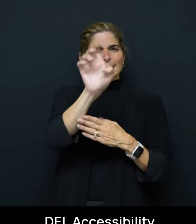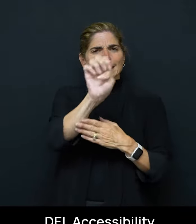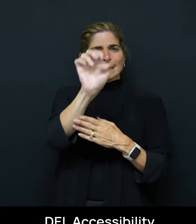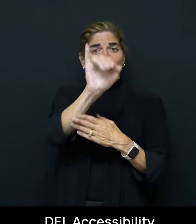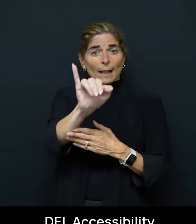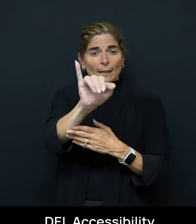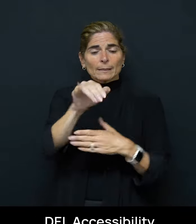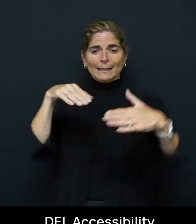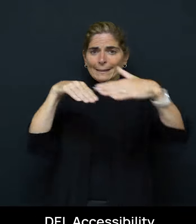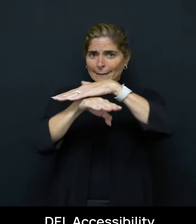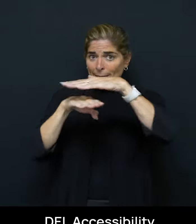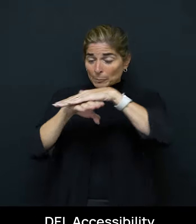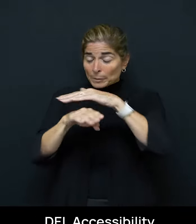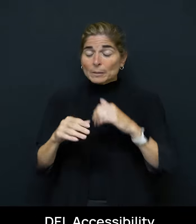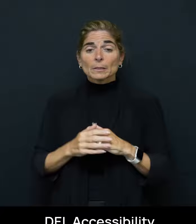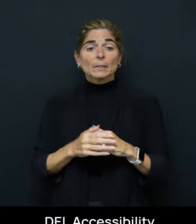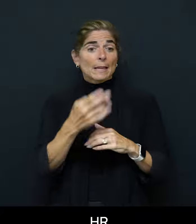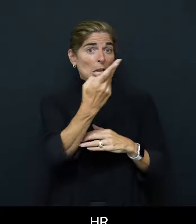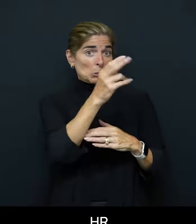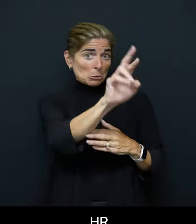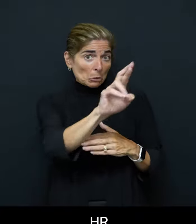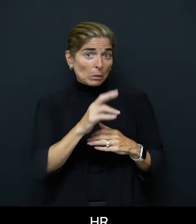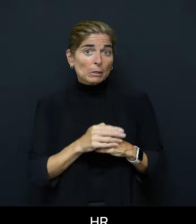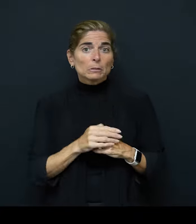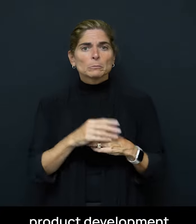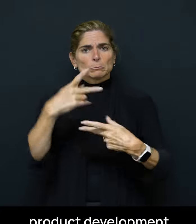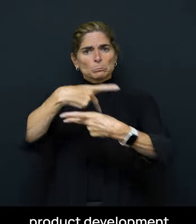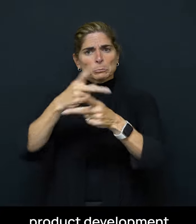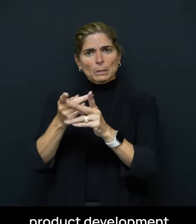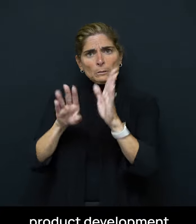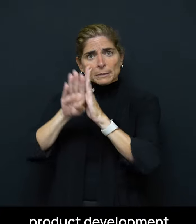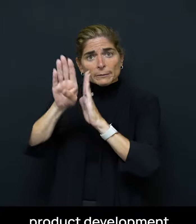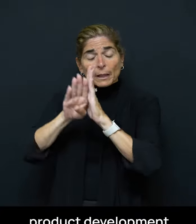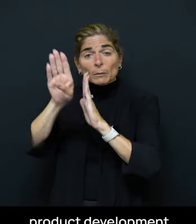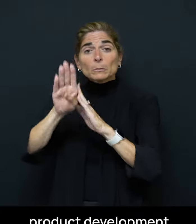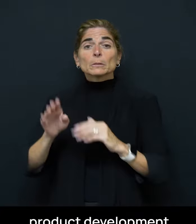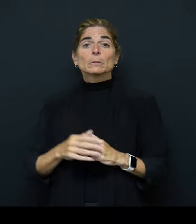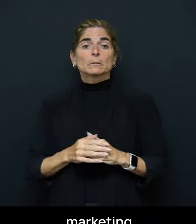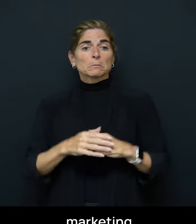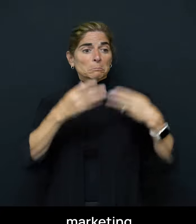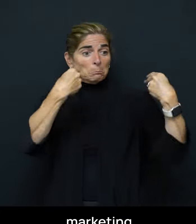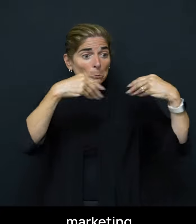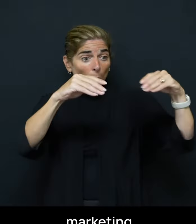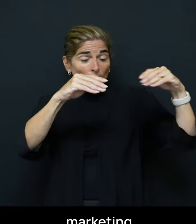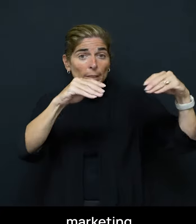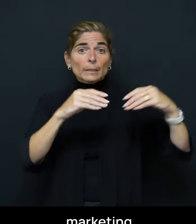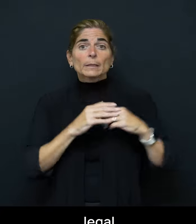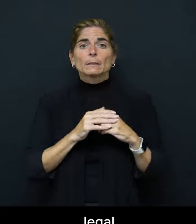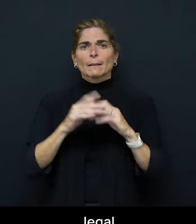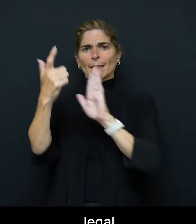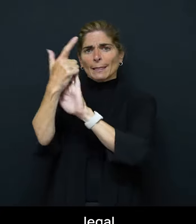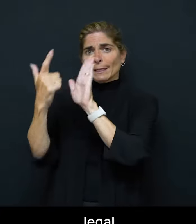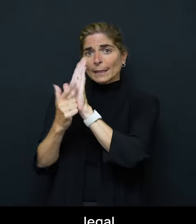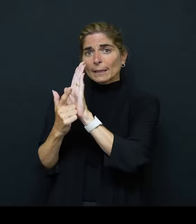Accessibility HR Product Development Marketing Legal Education